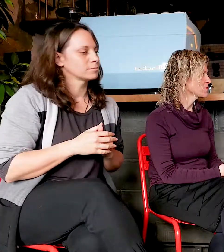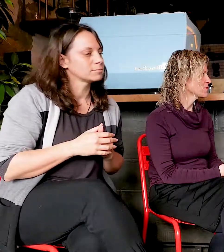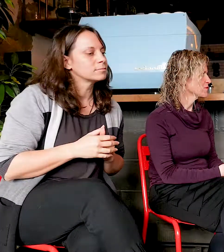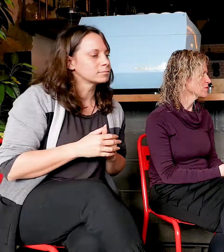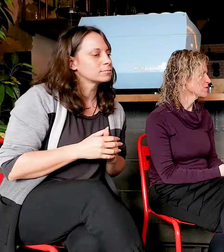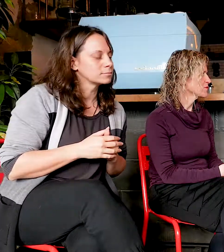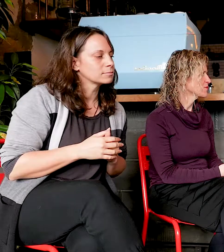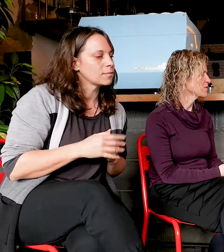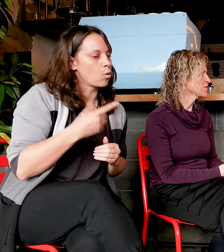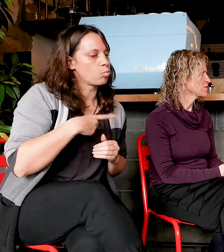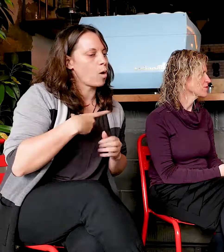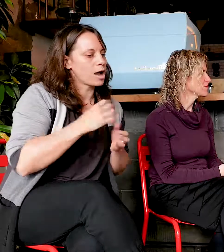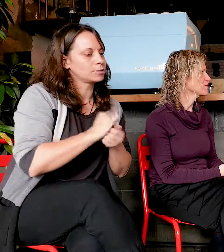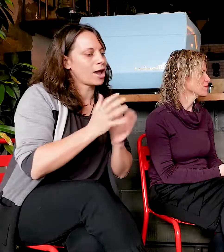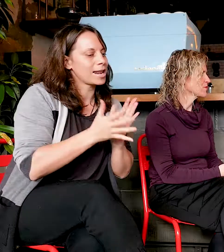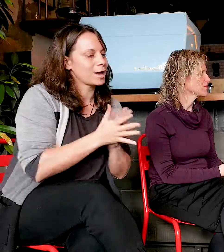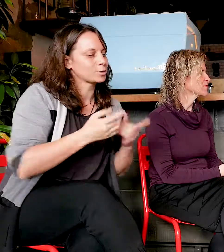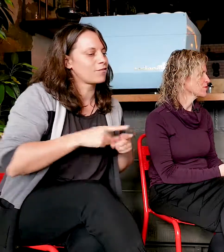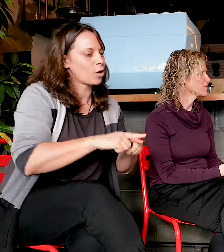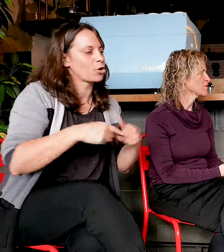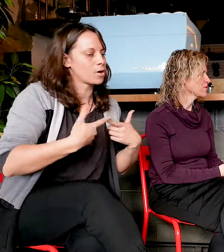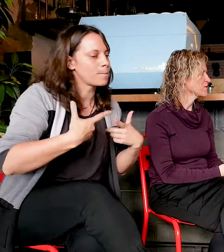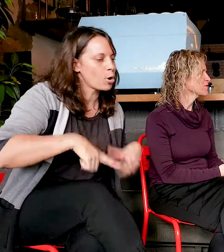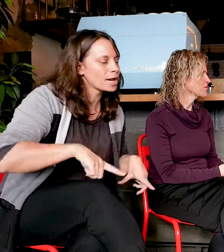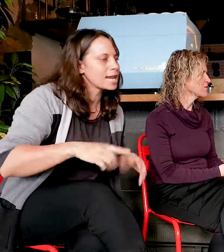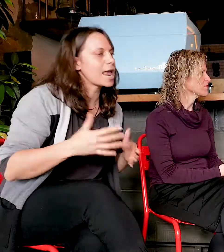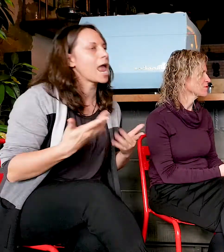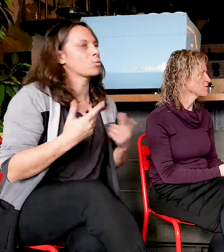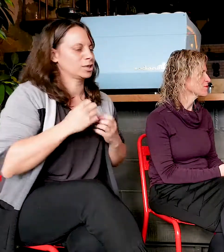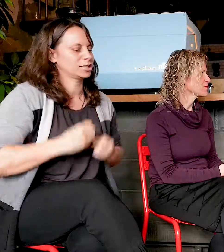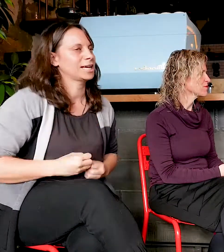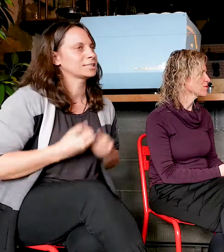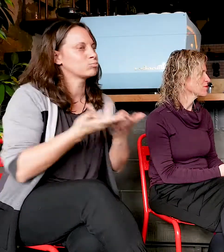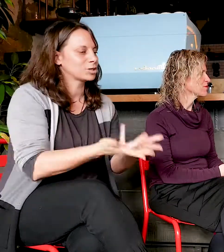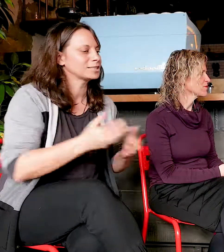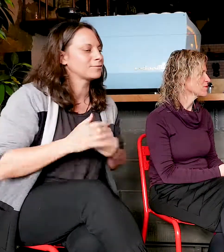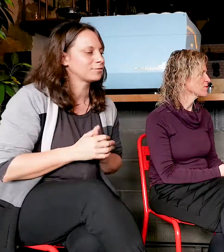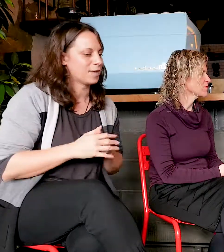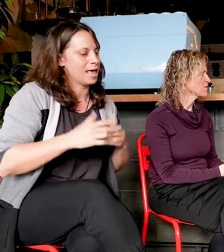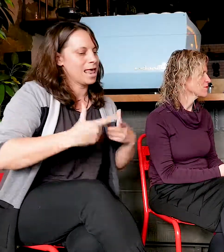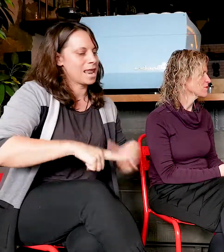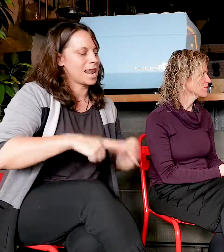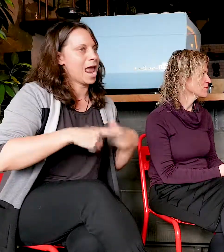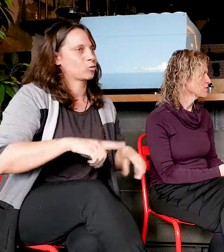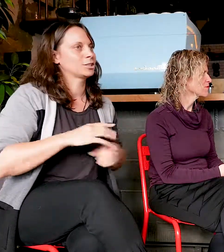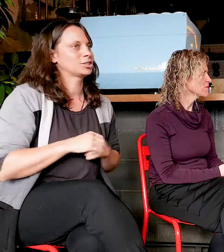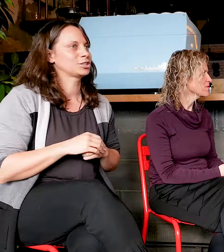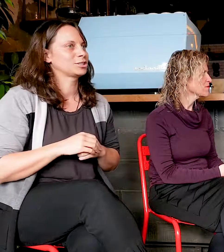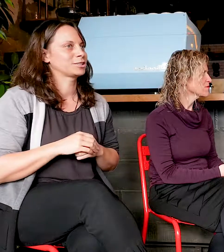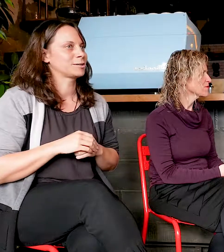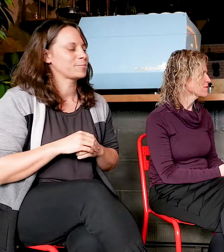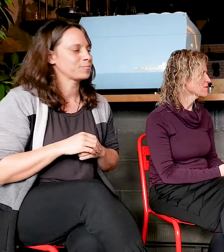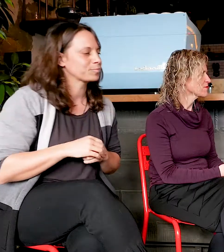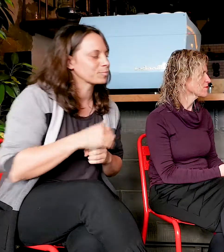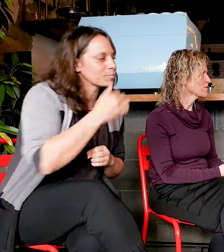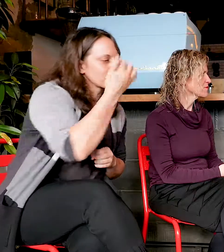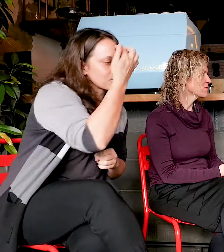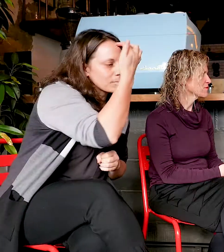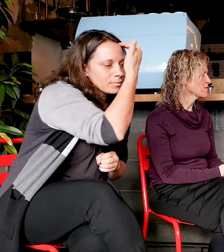has body language and expressive, is really expressive language. So yeah, it has made me come out of my shell a bit. It's obviously very visual so